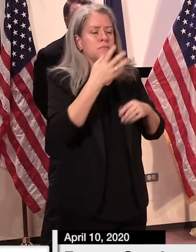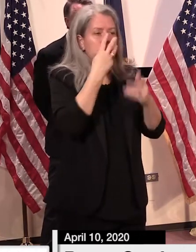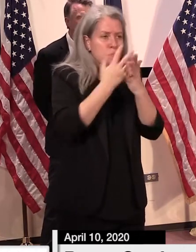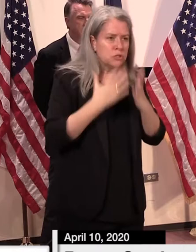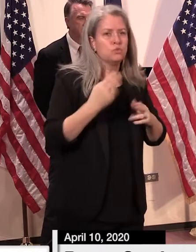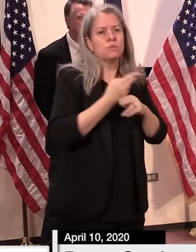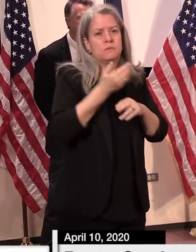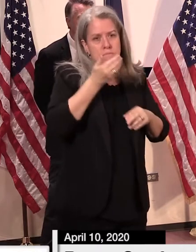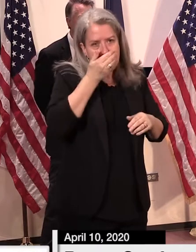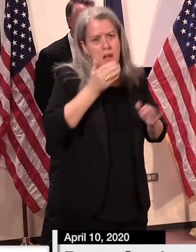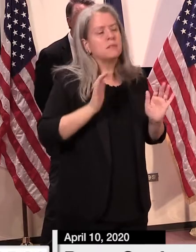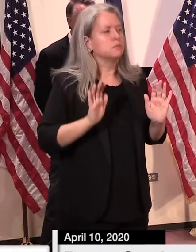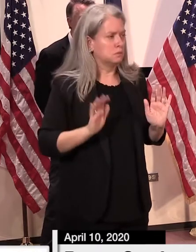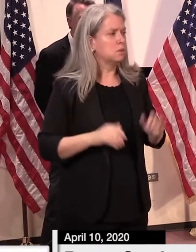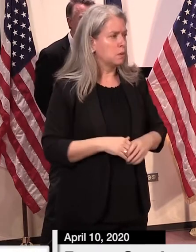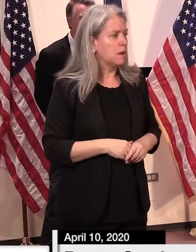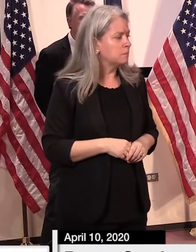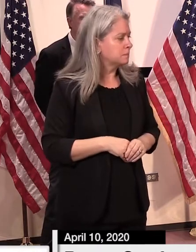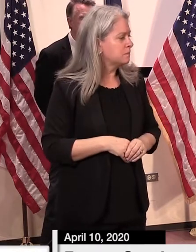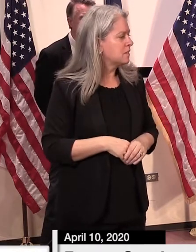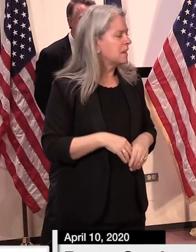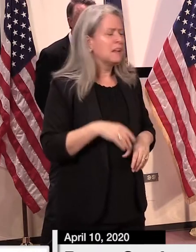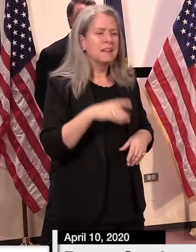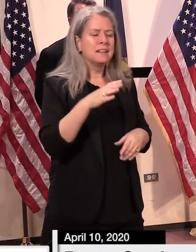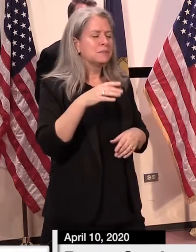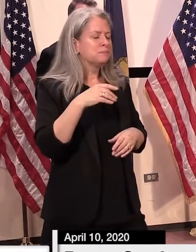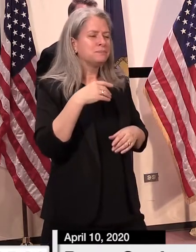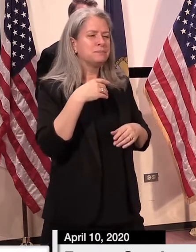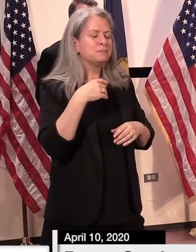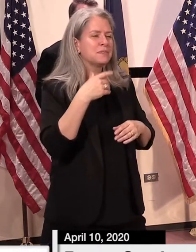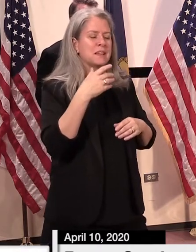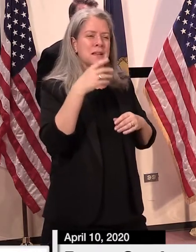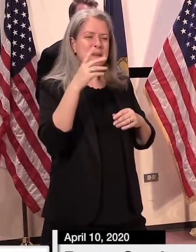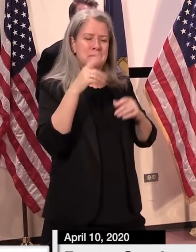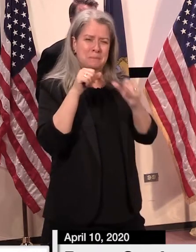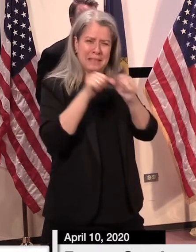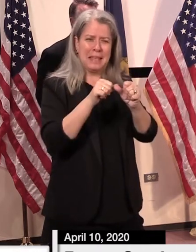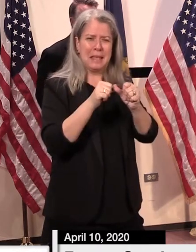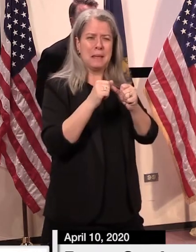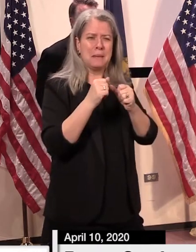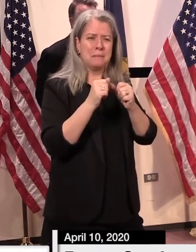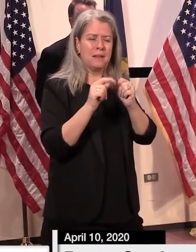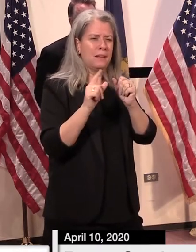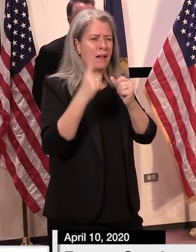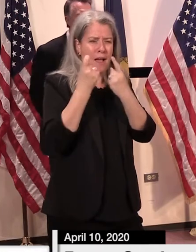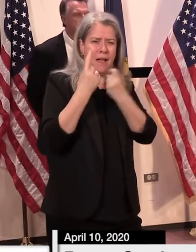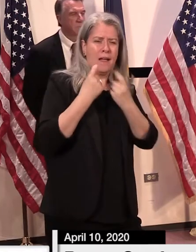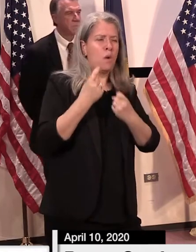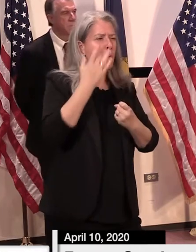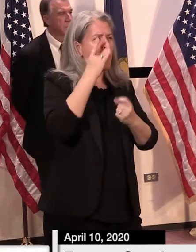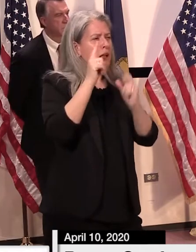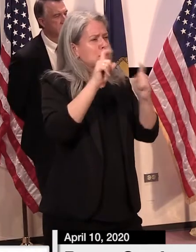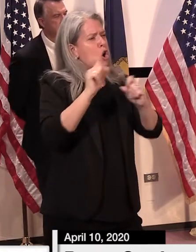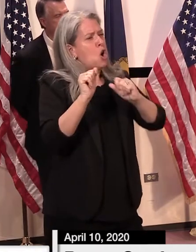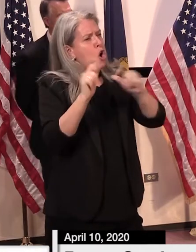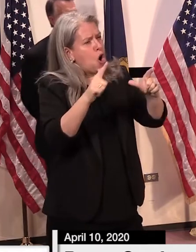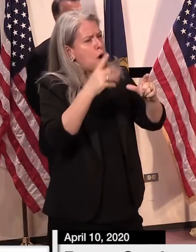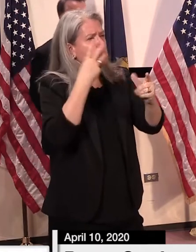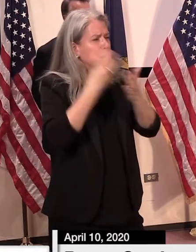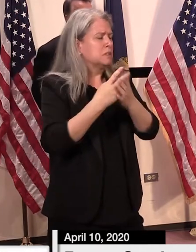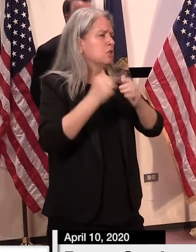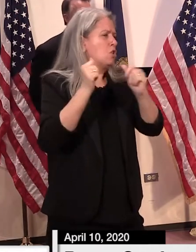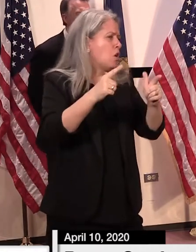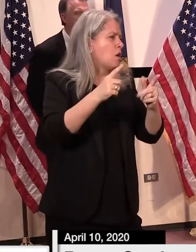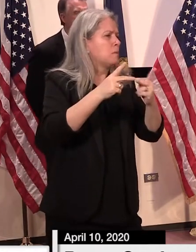the issues that keeps coming up, and I want to address this directly, why aren't you testing everyone at all facilities?